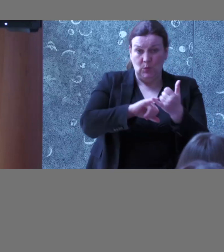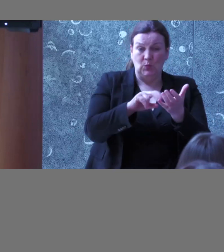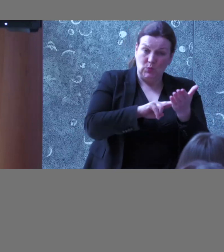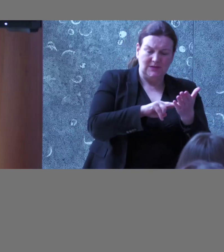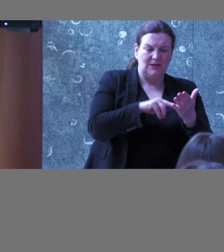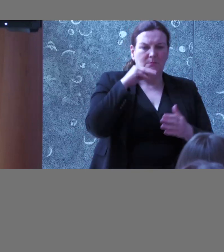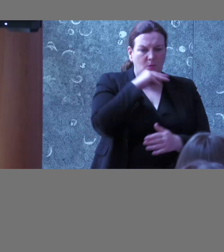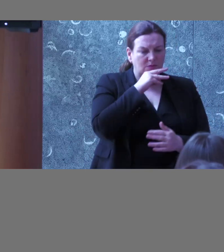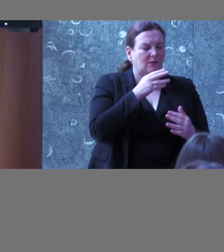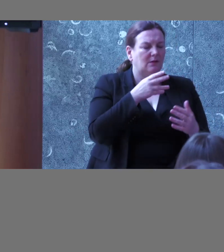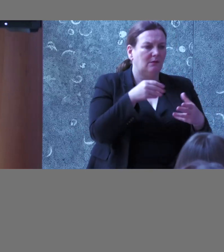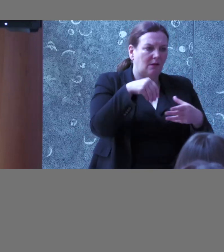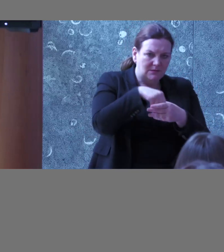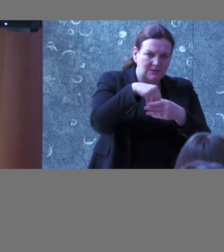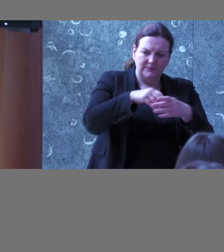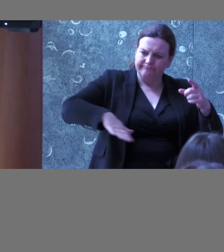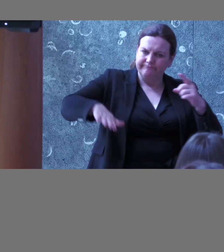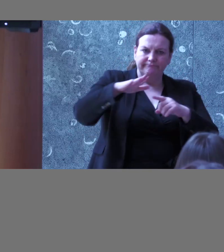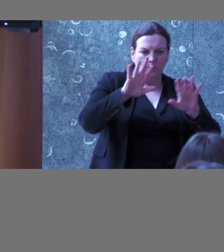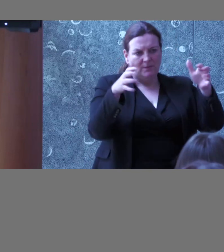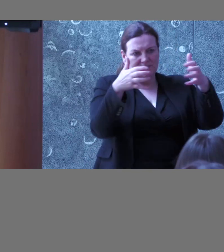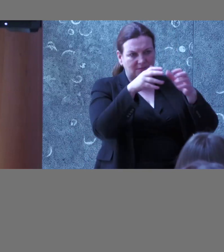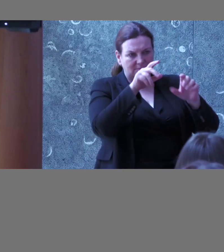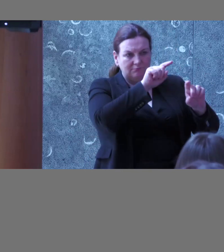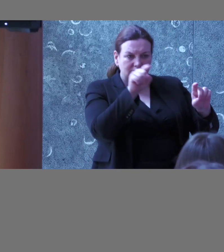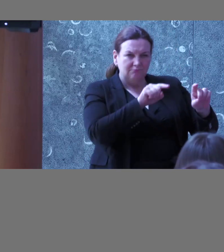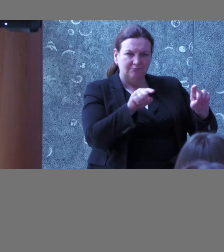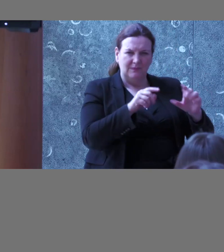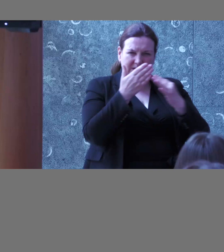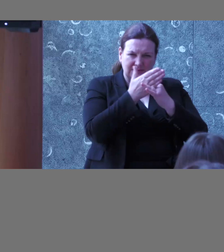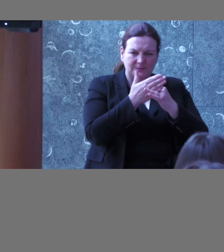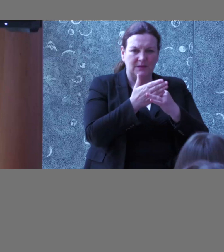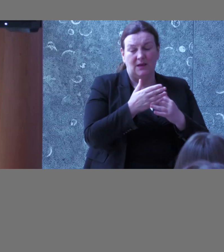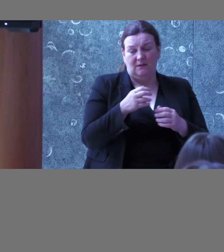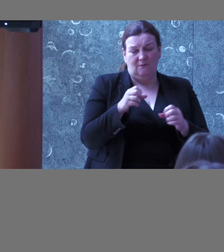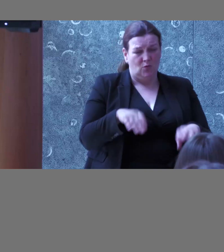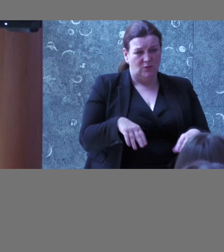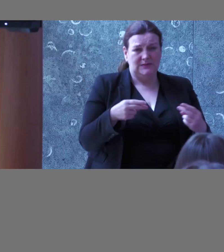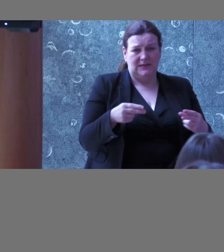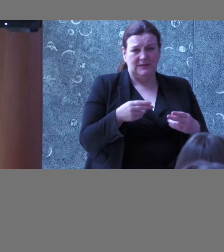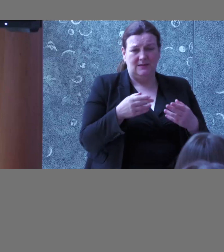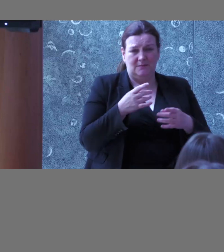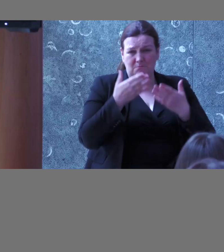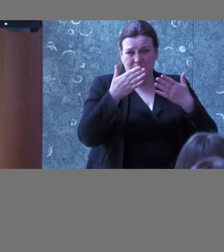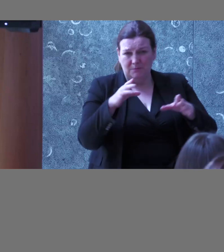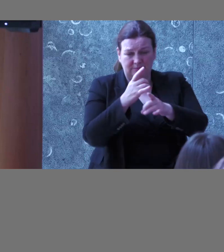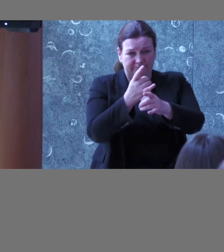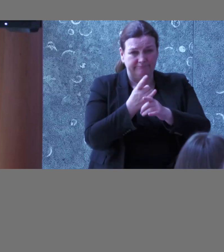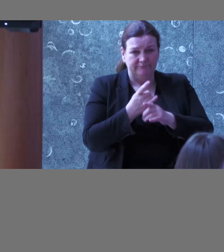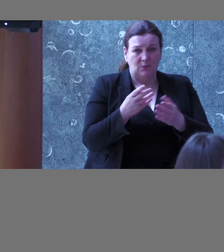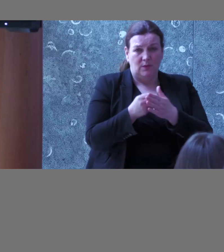as accessible to as many different people as possible, obviously, we're the health, the public health organization in Ireland,